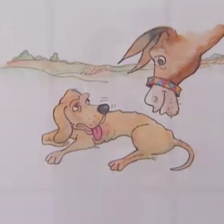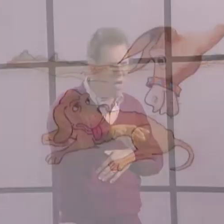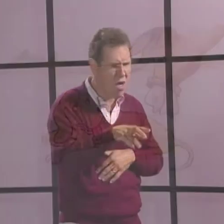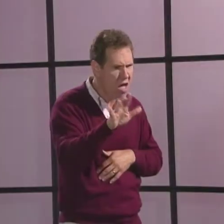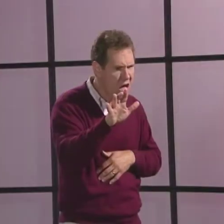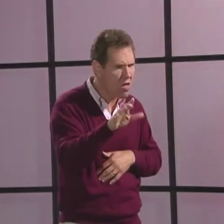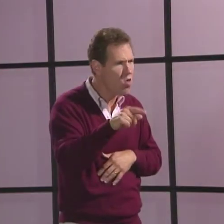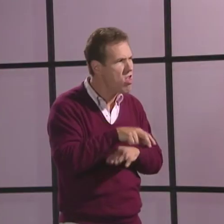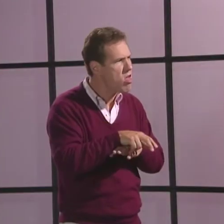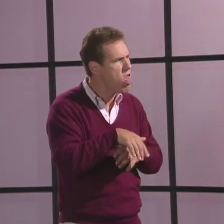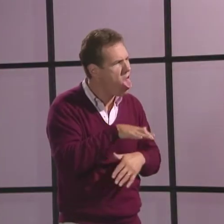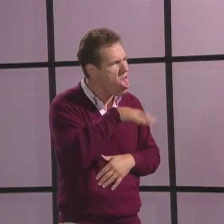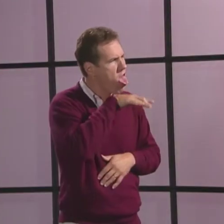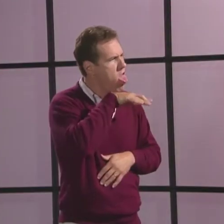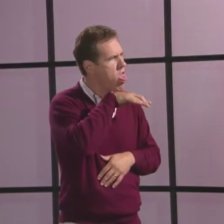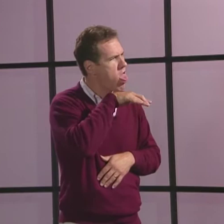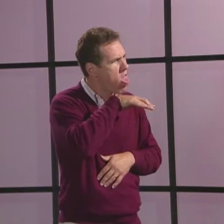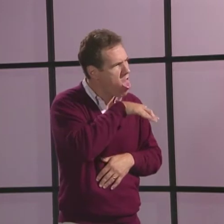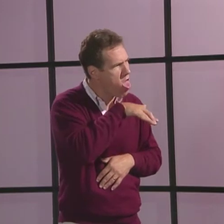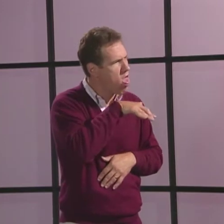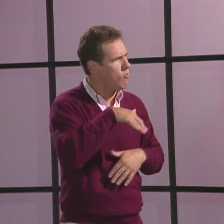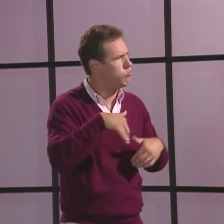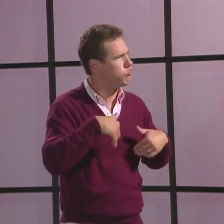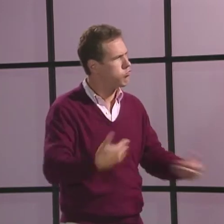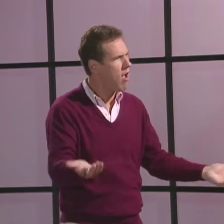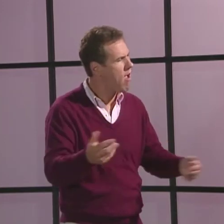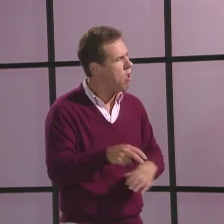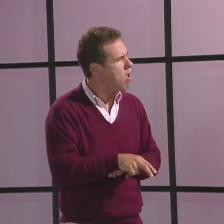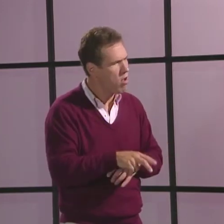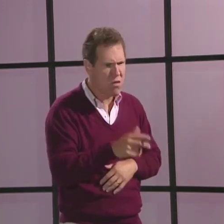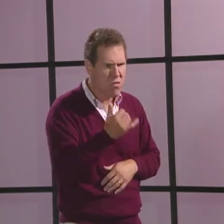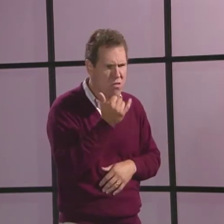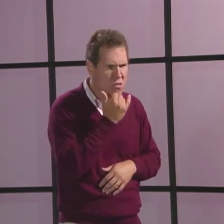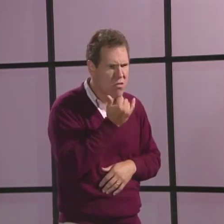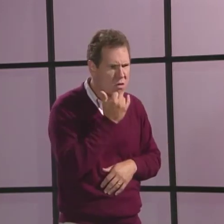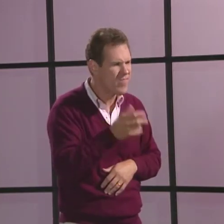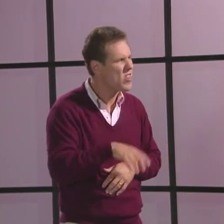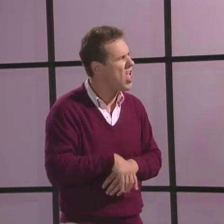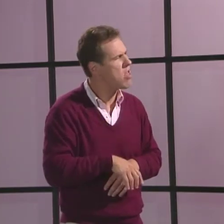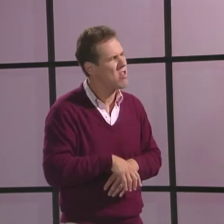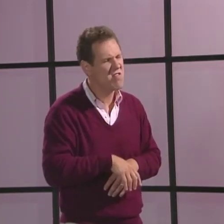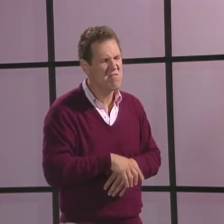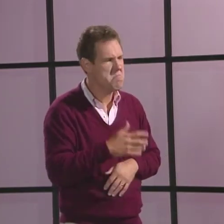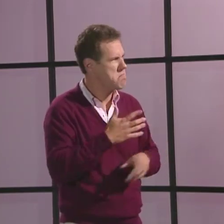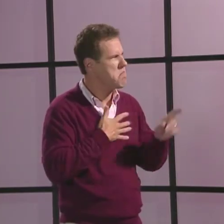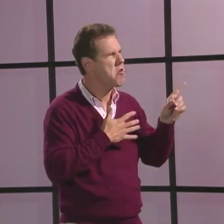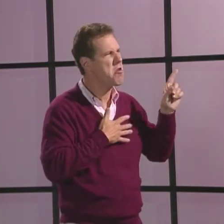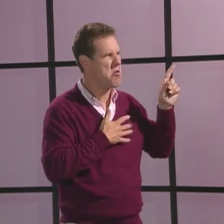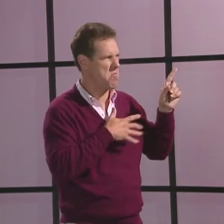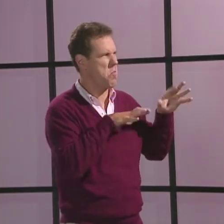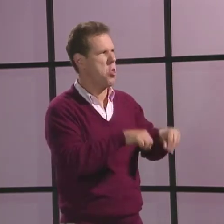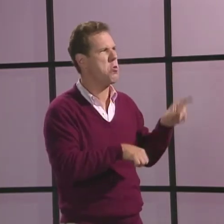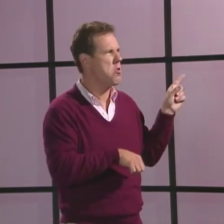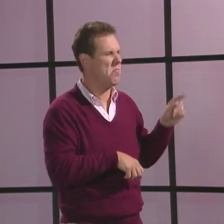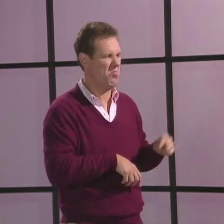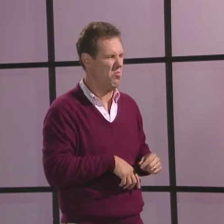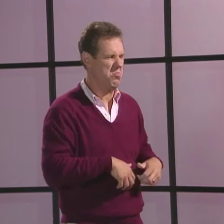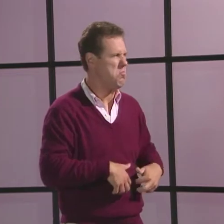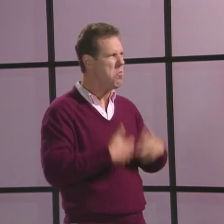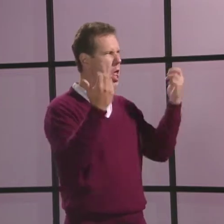The dog was panting with his tongue hanging out of his mouth, all out of breath. The donkey stopped and asked, "'What's wrong?' And the dog said, "'Oh, my owner is mad